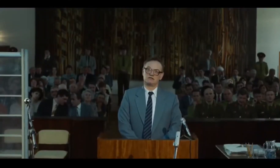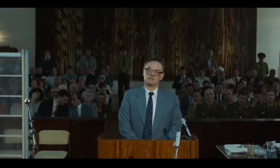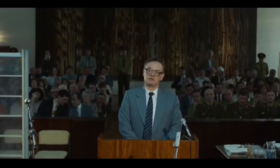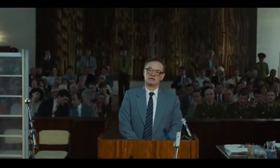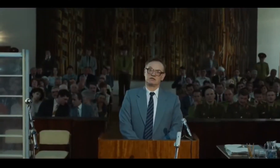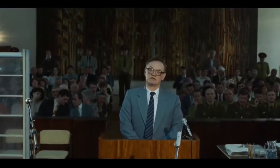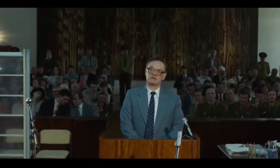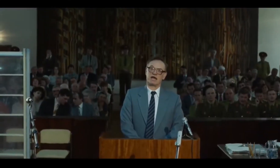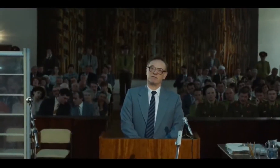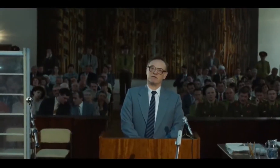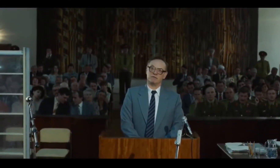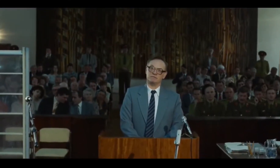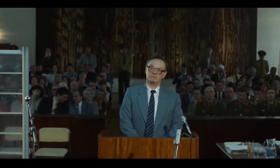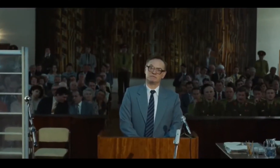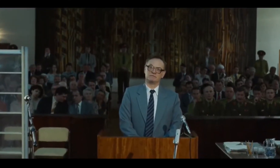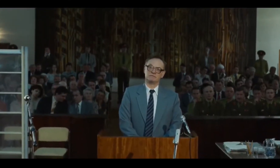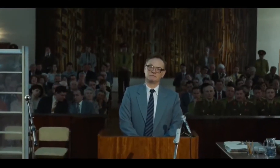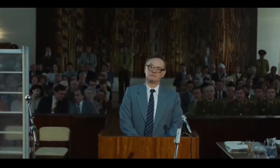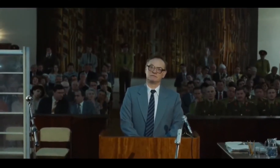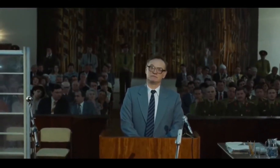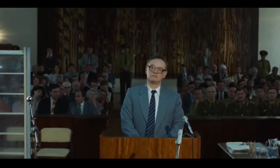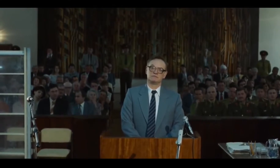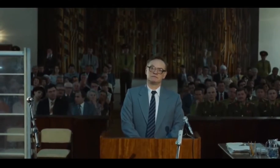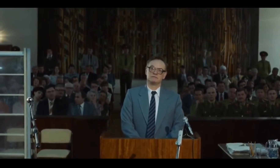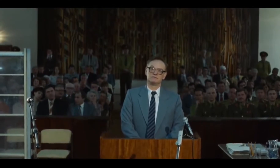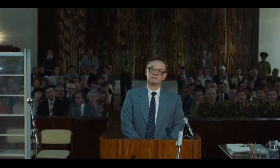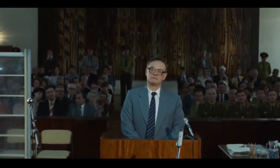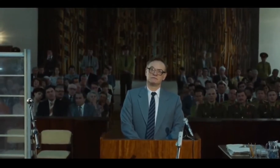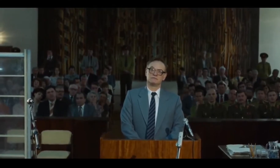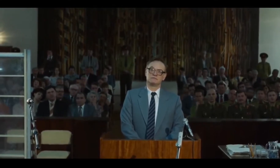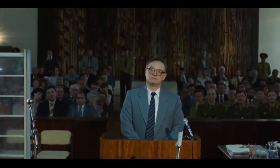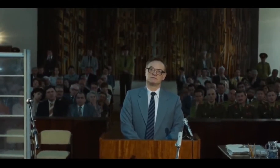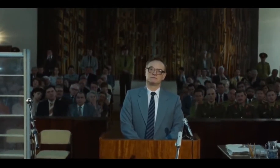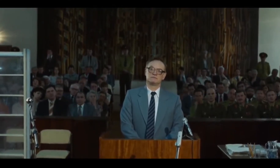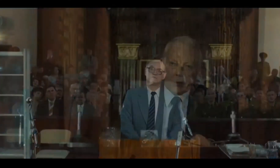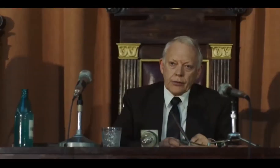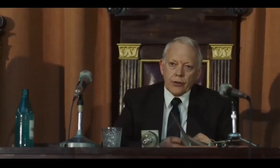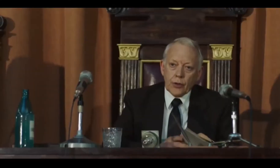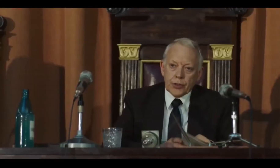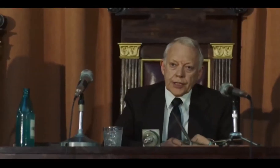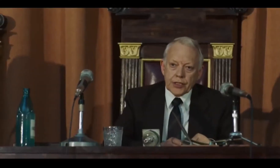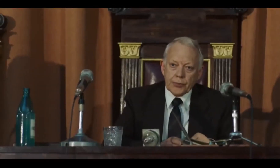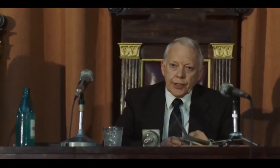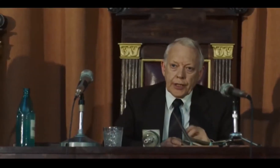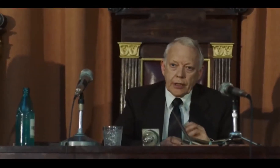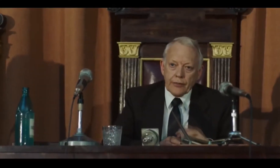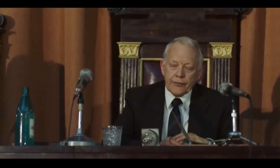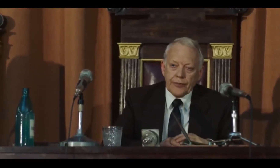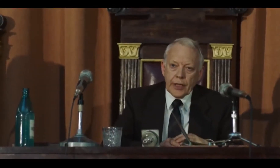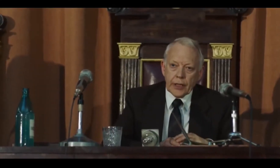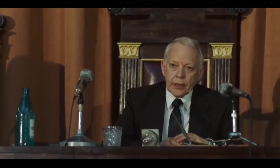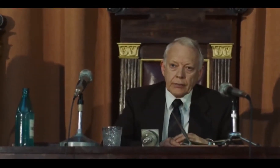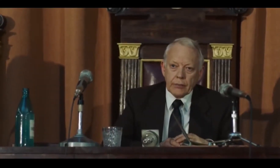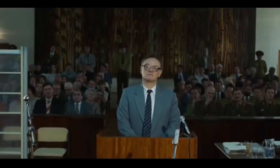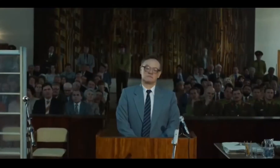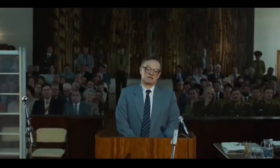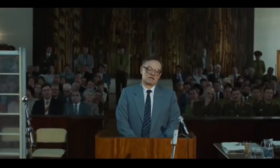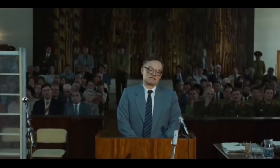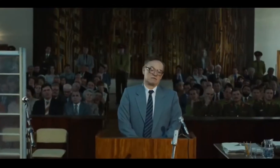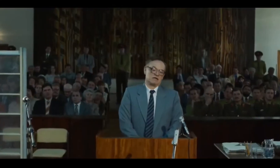Because it was kept from them. Comrade Legasov, you're contradicting your own testimony in Vienna. My testimony